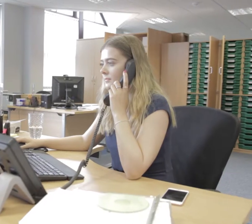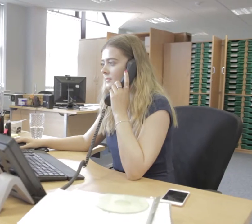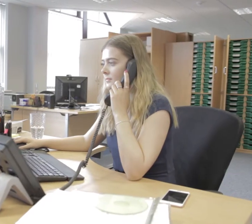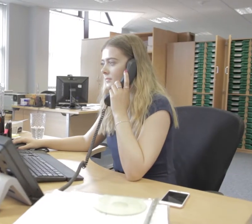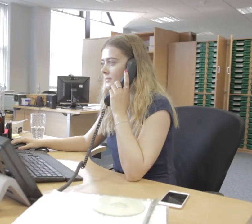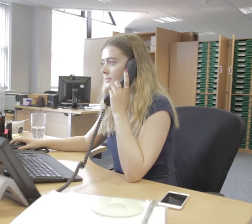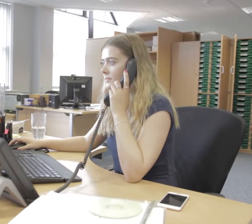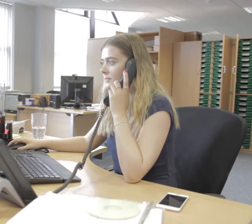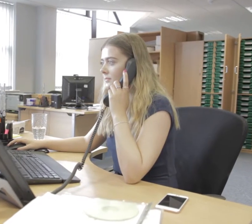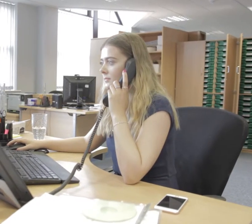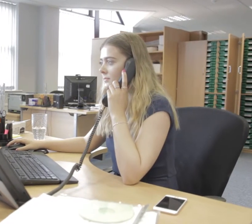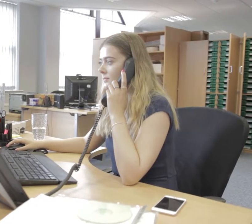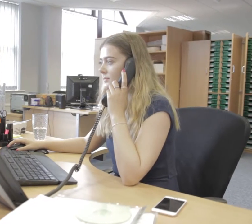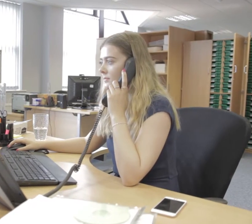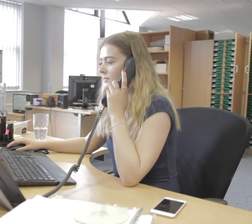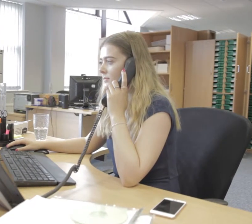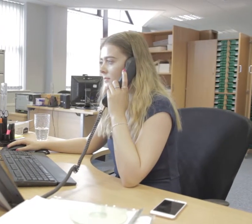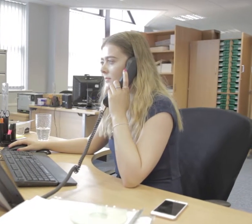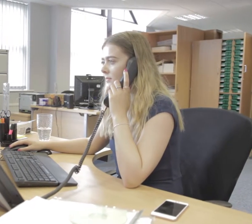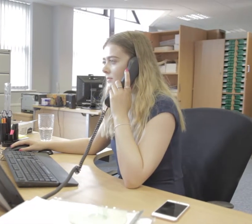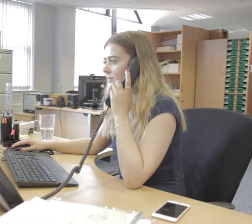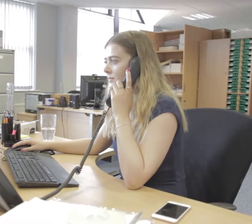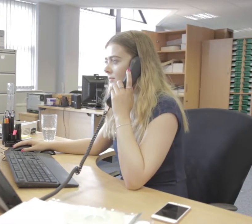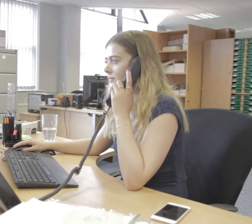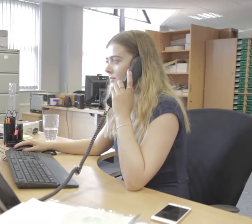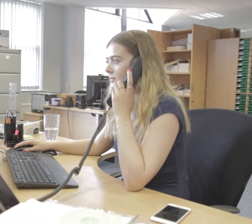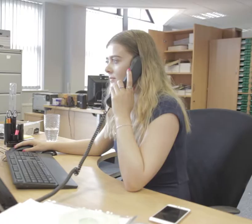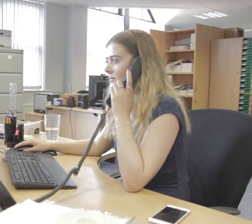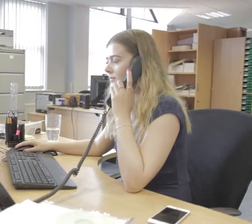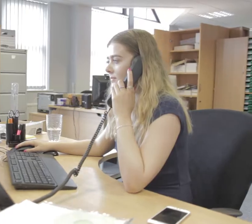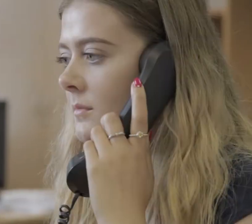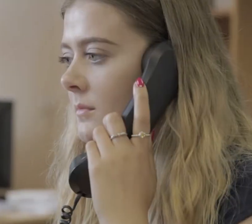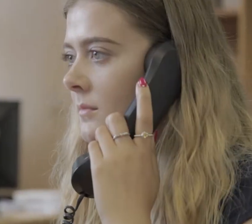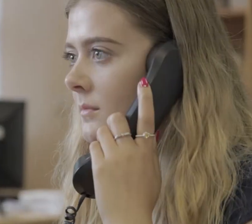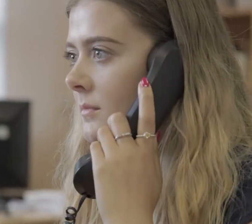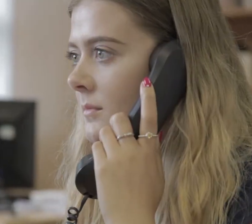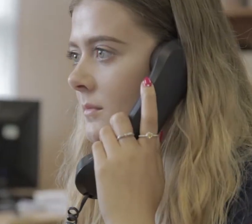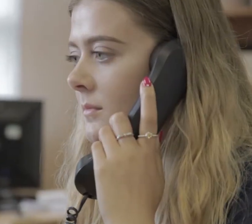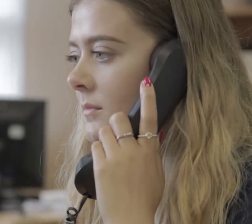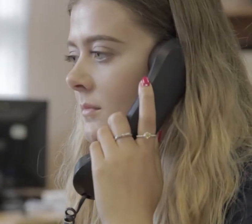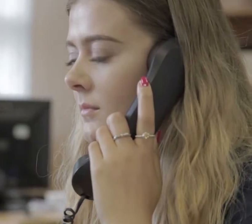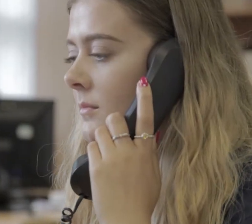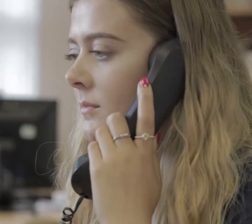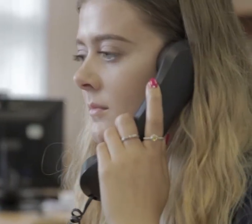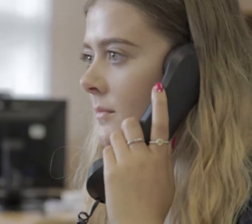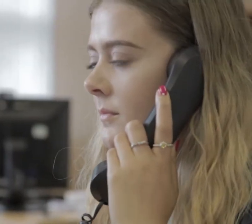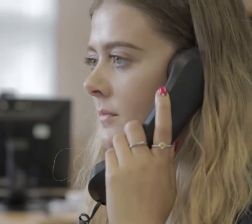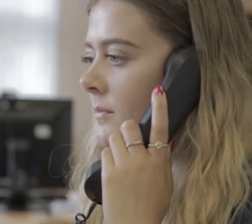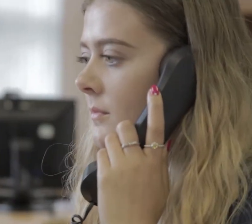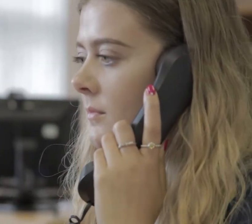work my way up and within the business so I'd like to see my career in four years time I'd like to have a